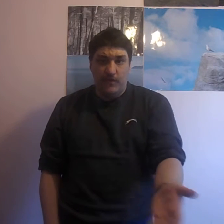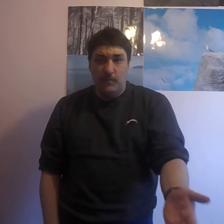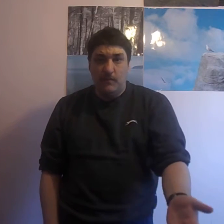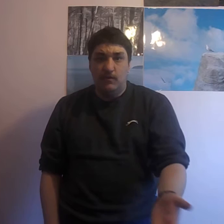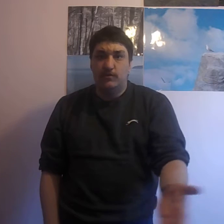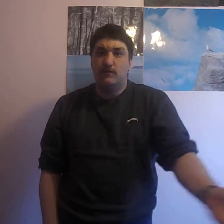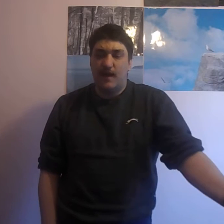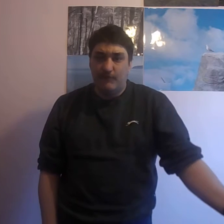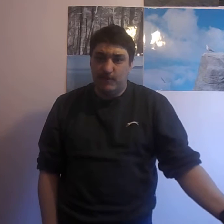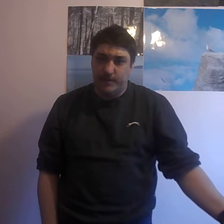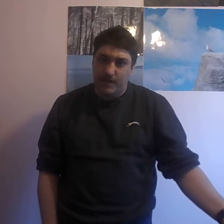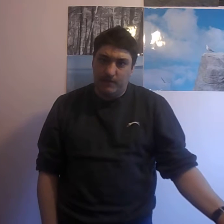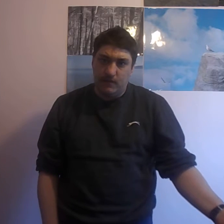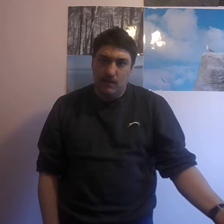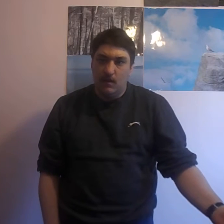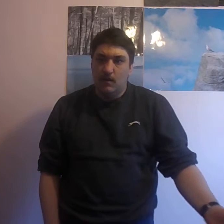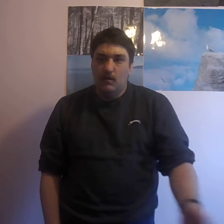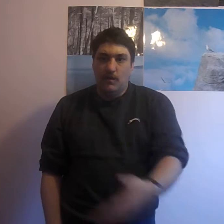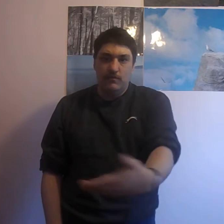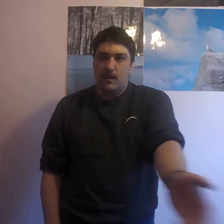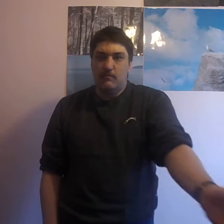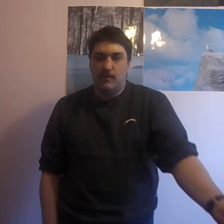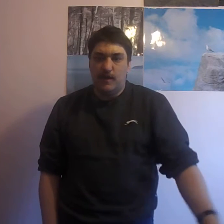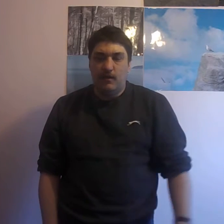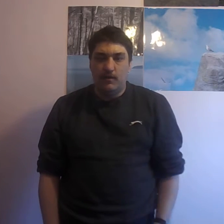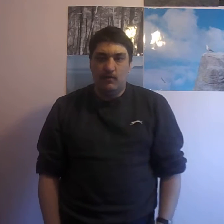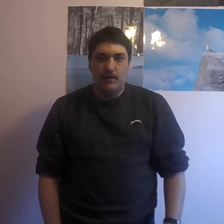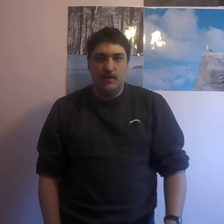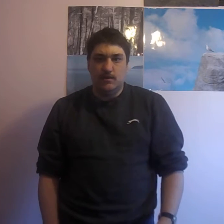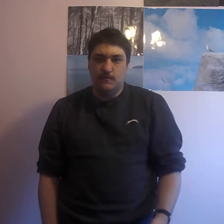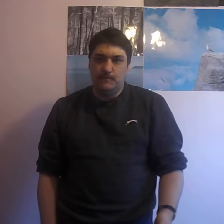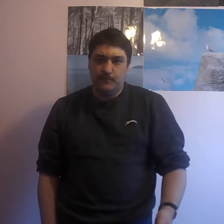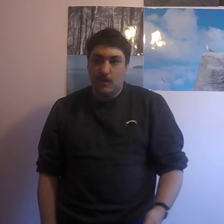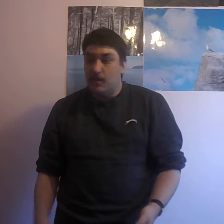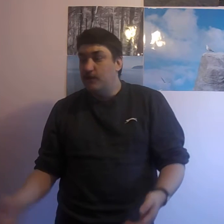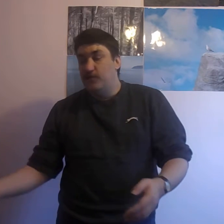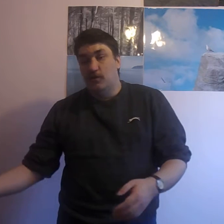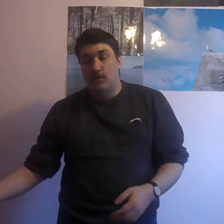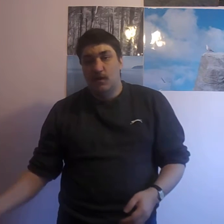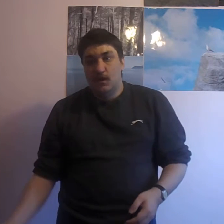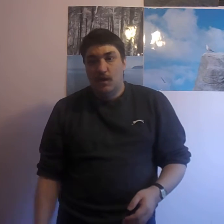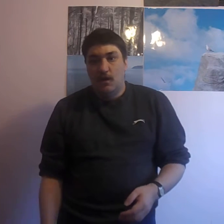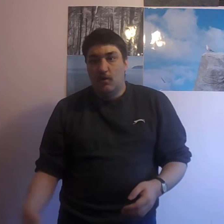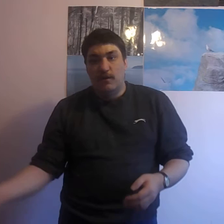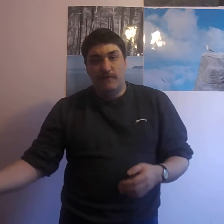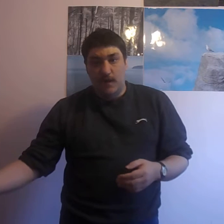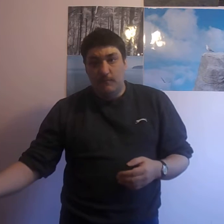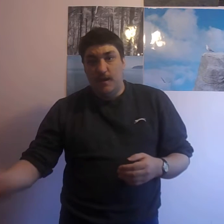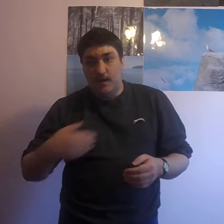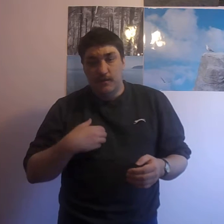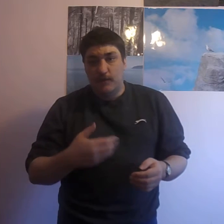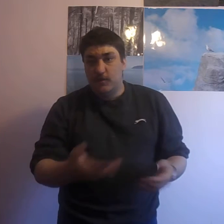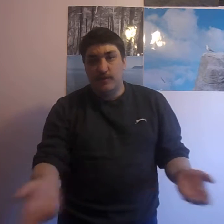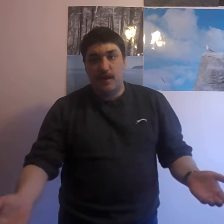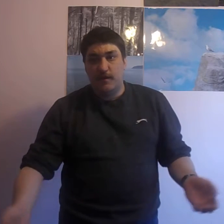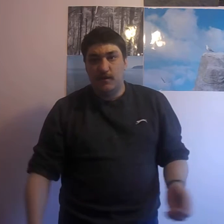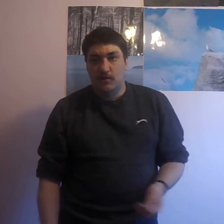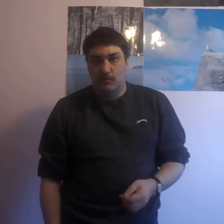people who don't have internet, those games are then out of your reach. And if you're, or if like me, as I've just said, you're